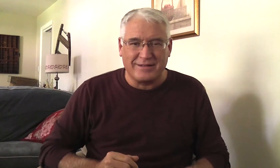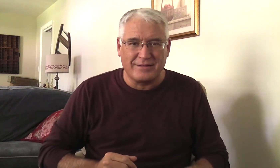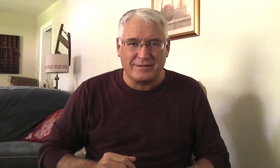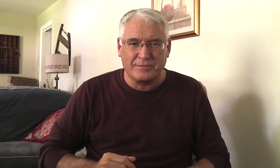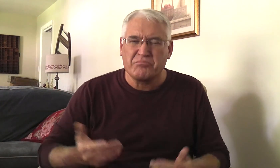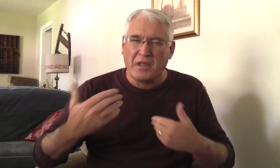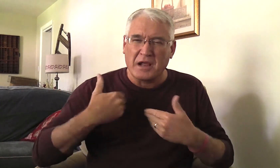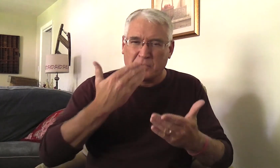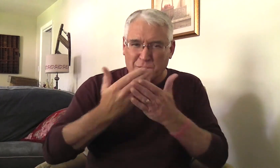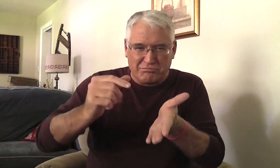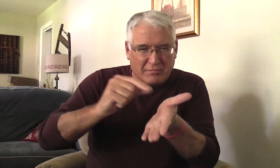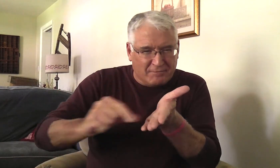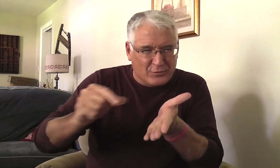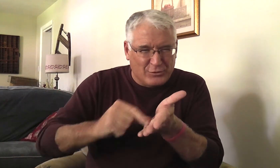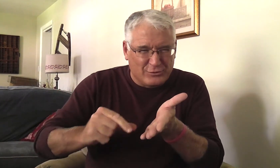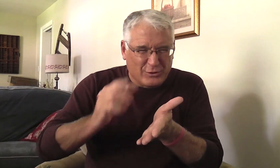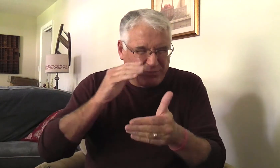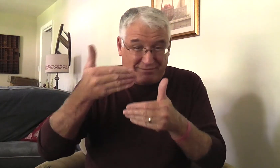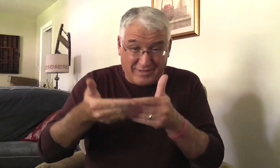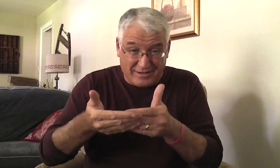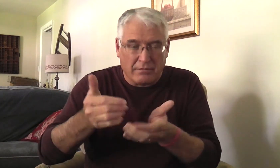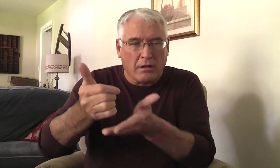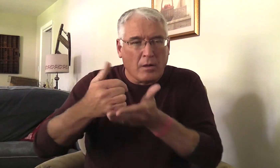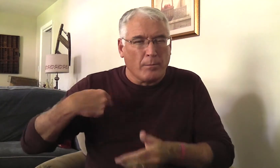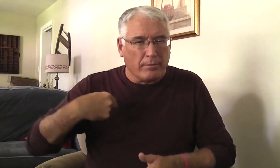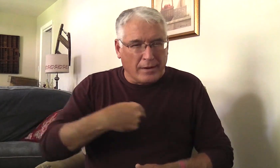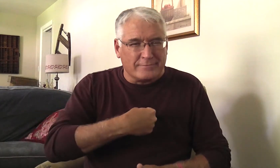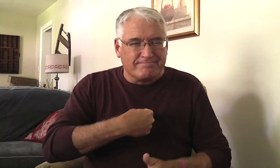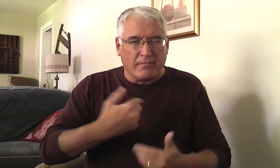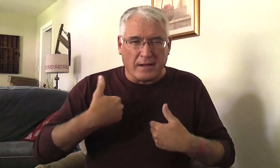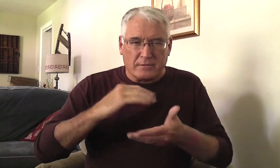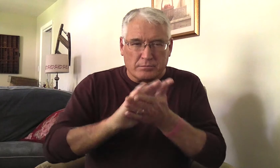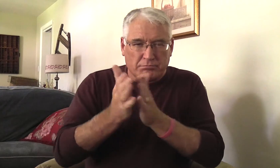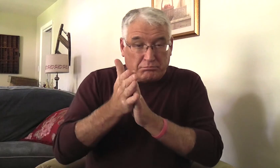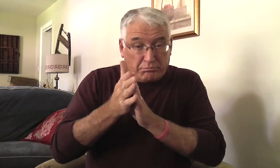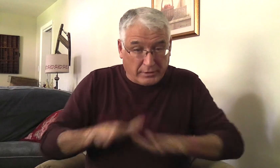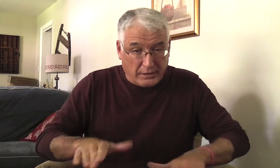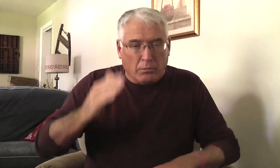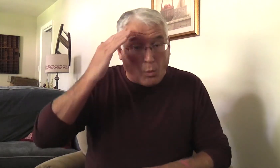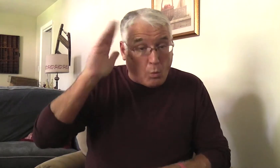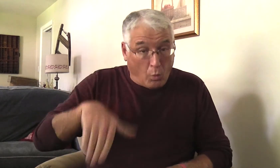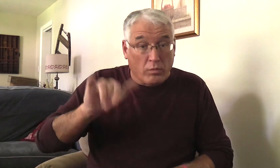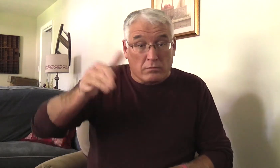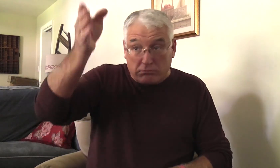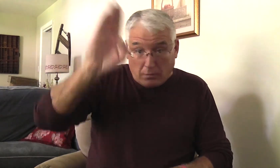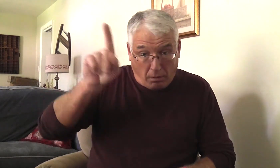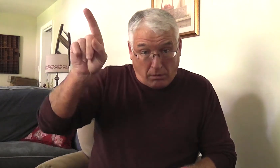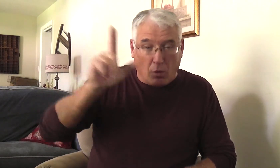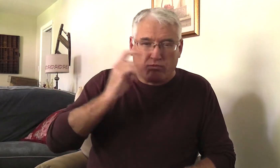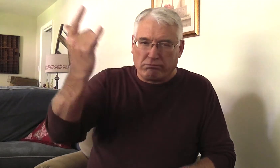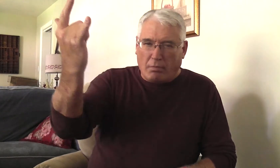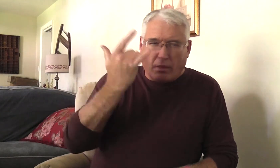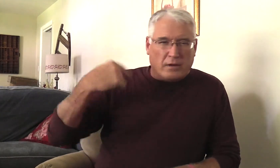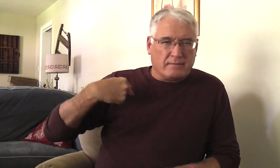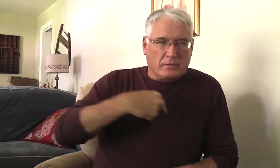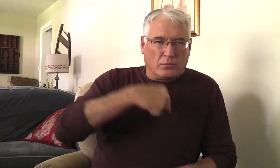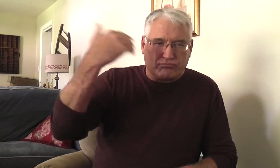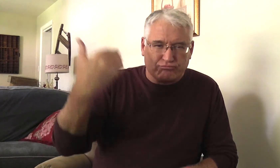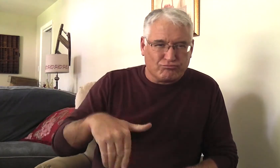plans. All of his plan for good. This next verse we're going to look at will help us to understand, to have peace with God,